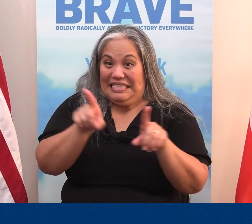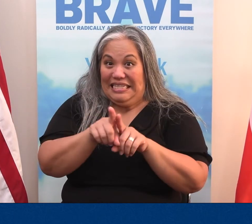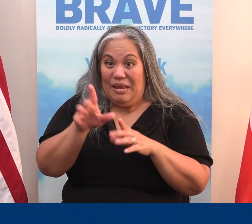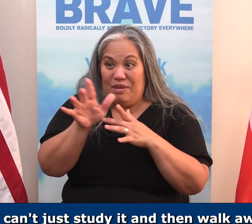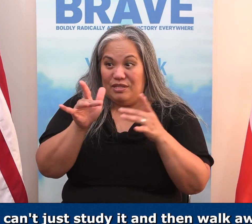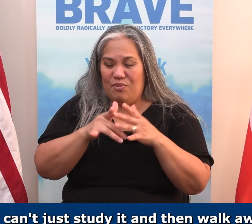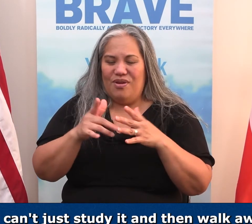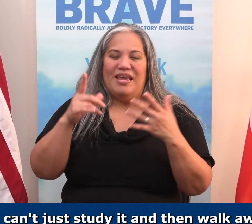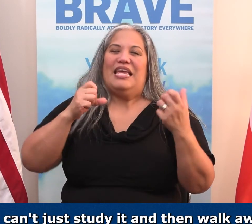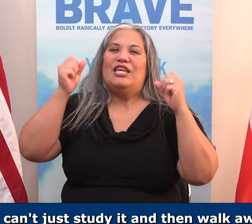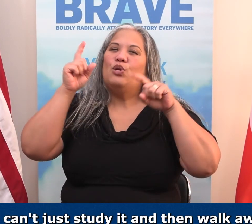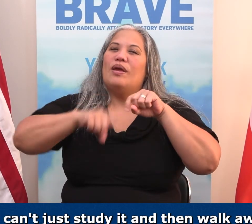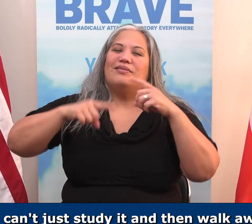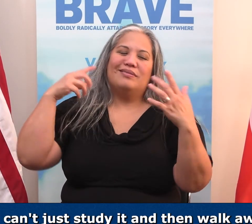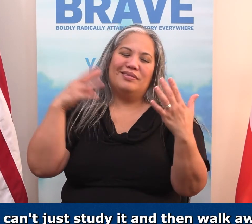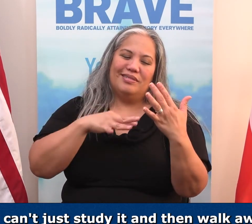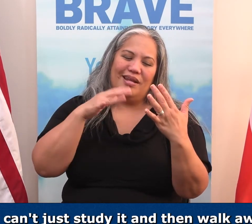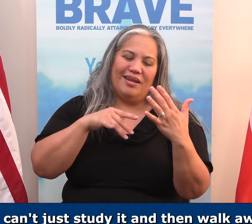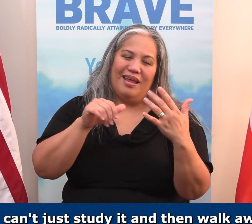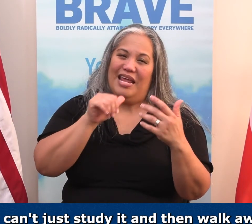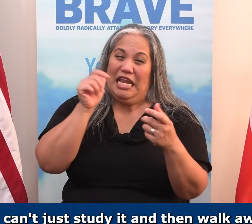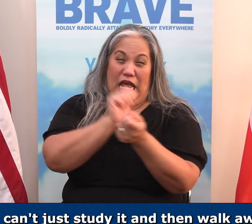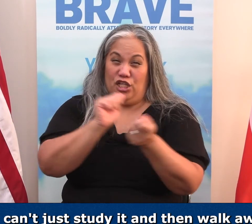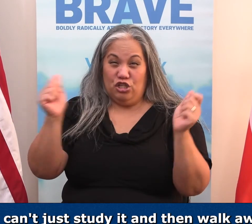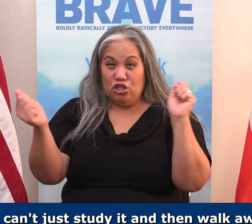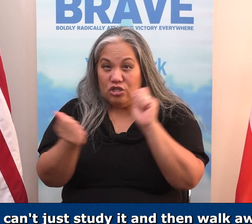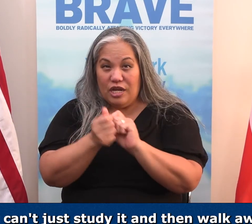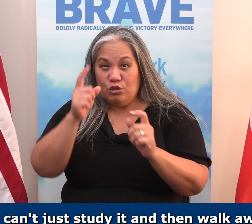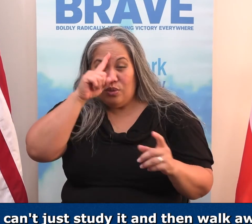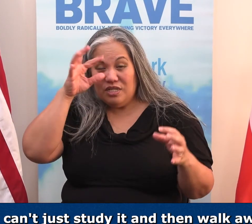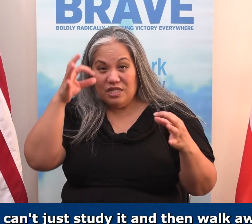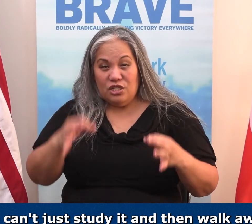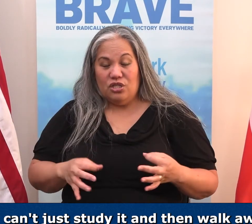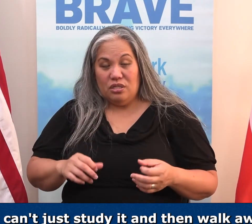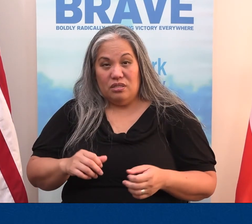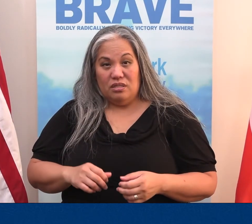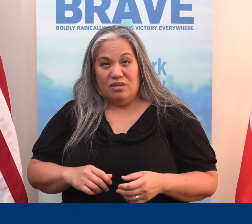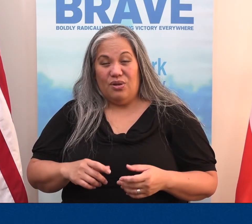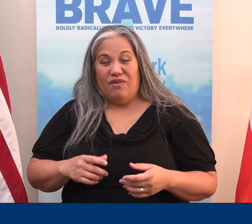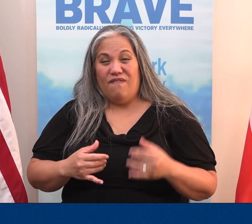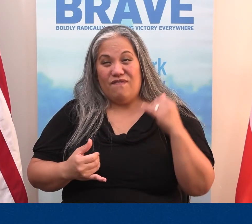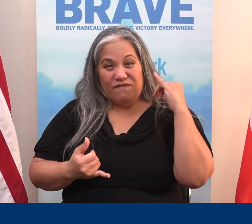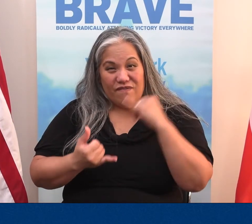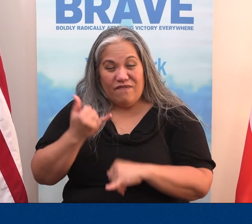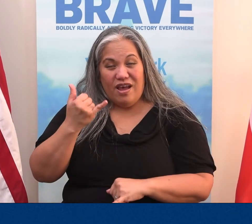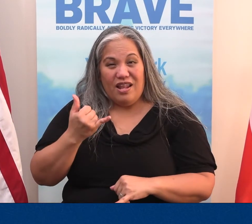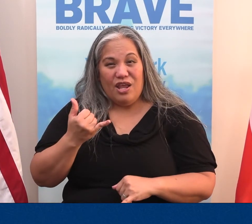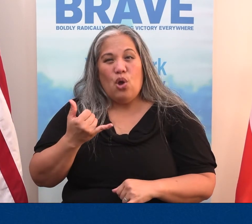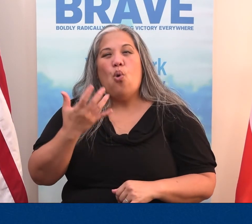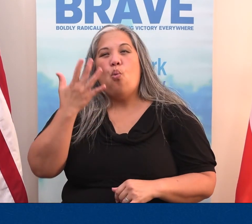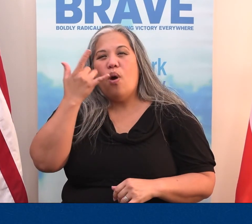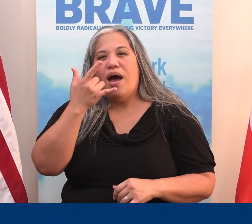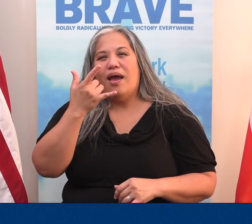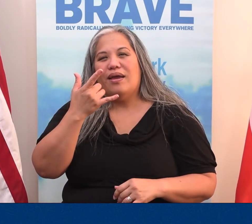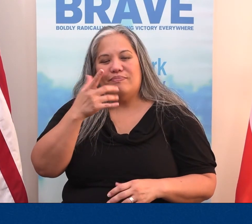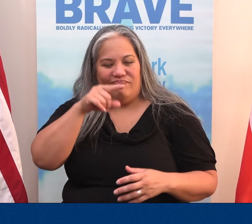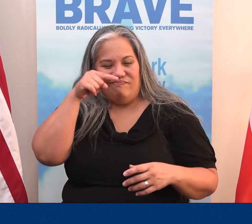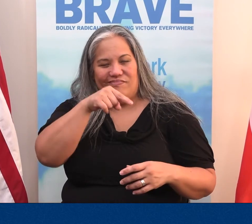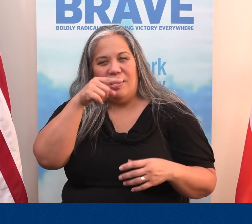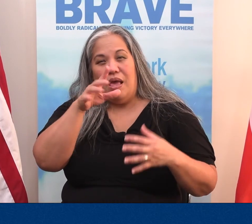with the Bible. You can't just study it and then walk away and make no changes or no decisions. But finally, why do we say Scriptures? Because it's going to be our